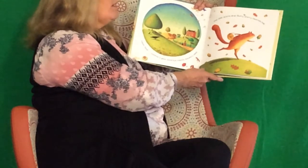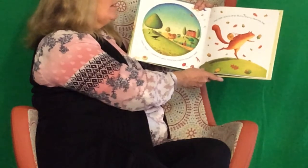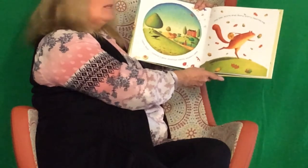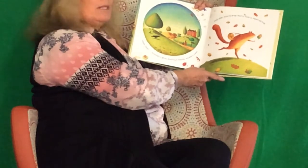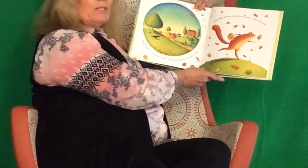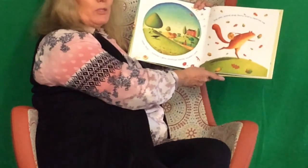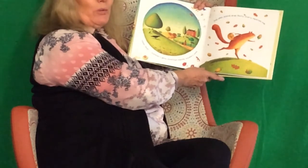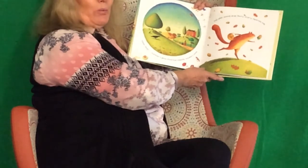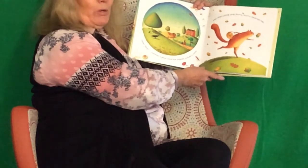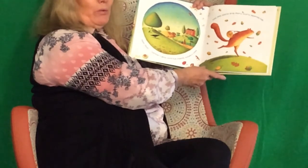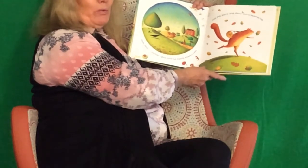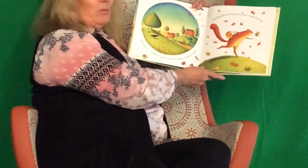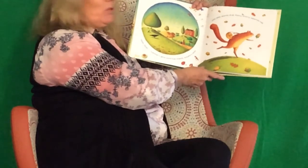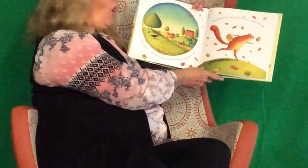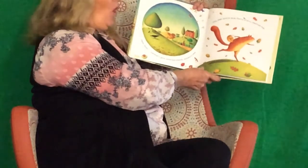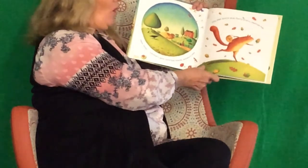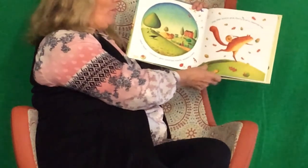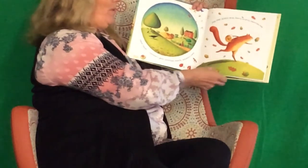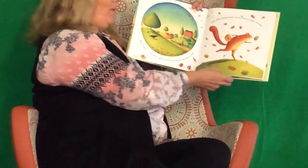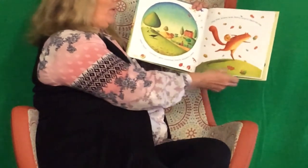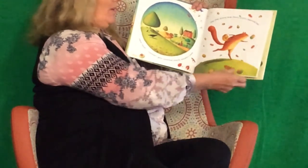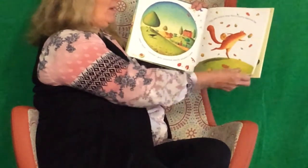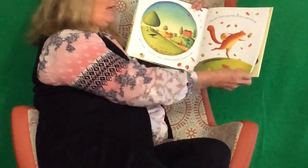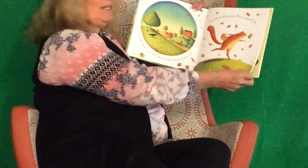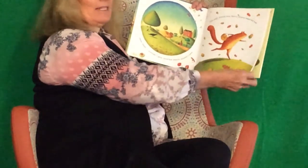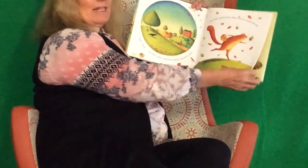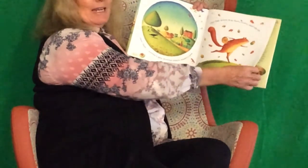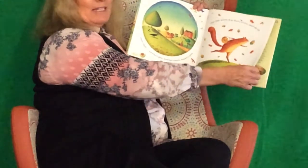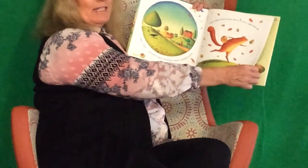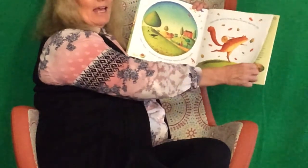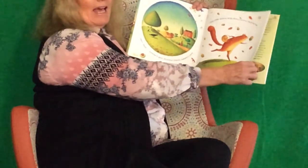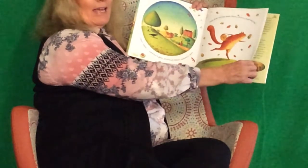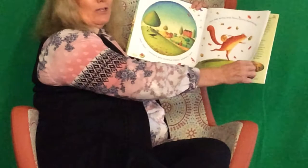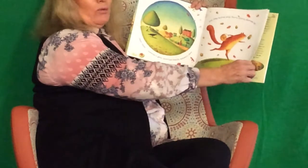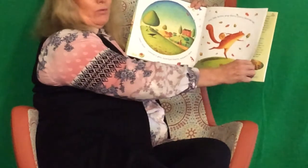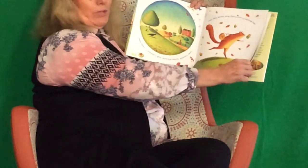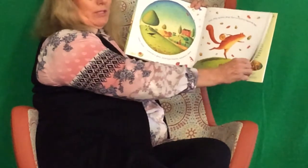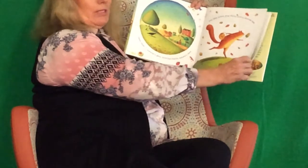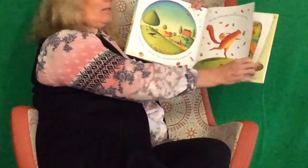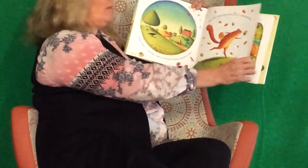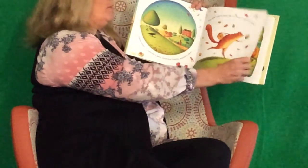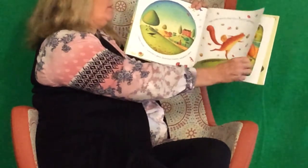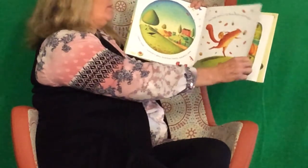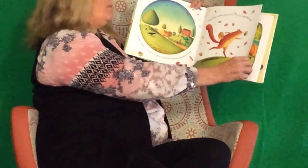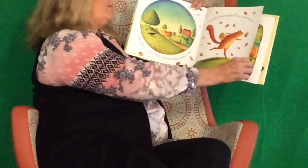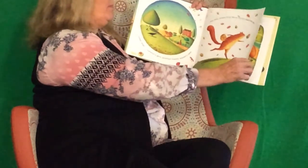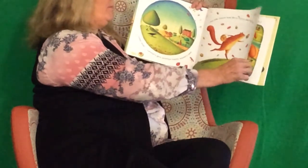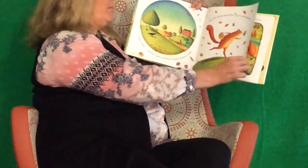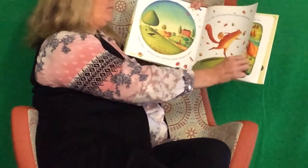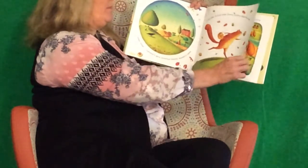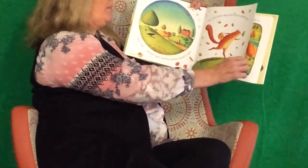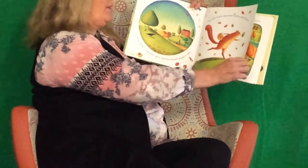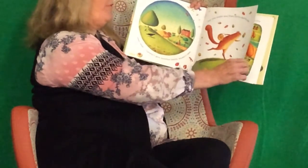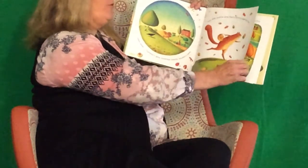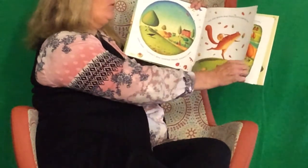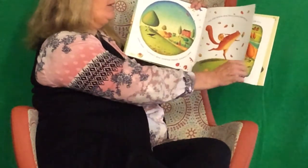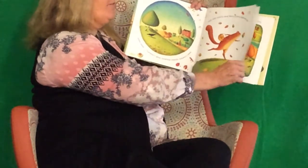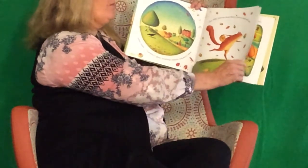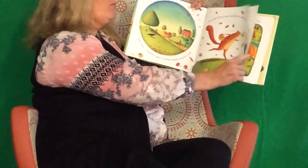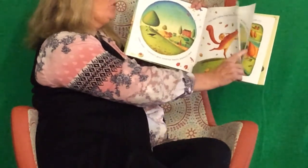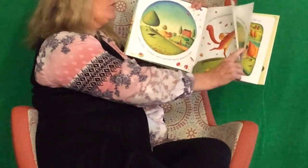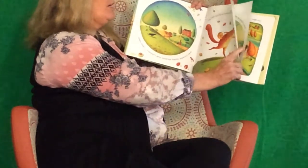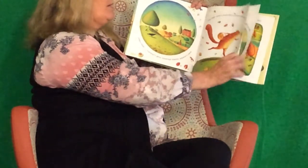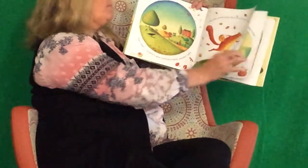scurry, squirrels hop. He's collecting the acorns. They're